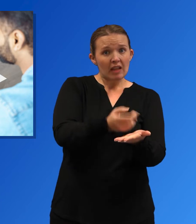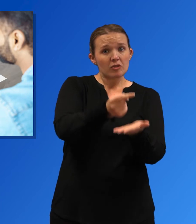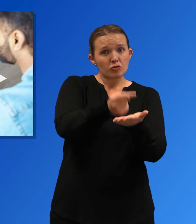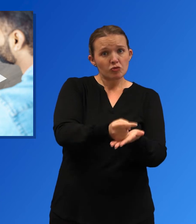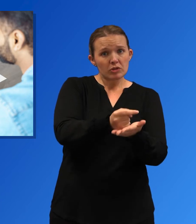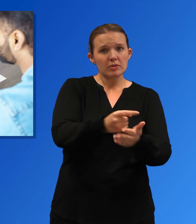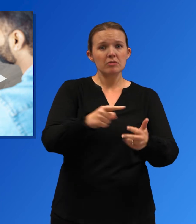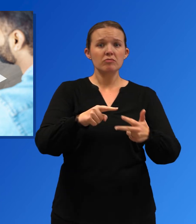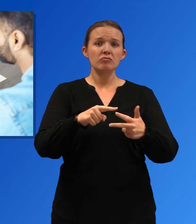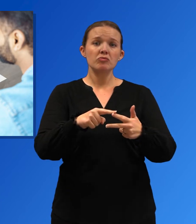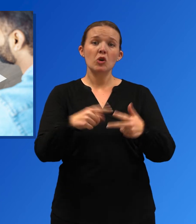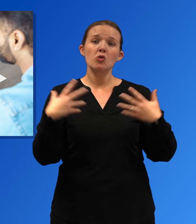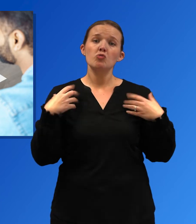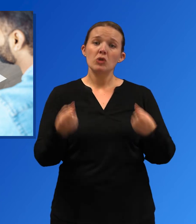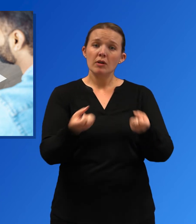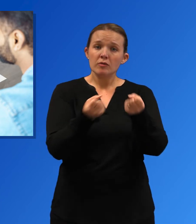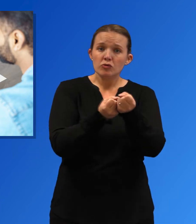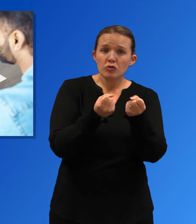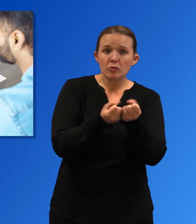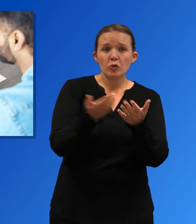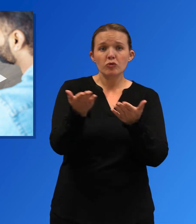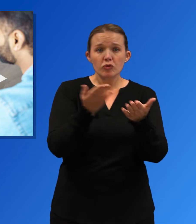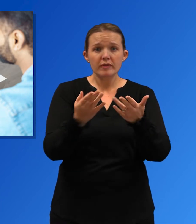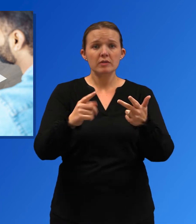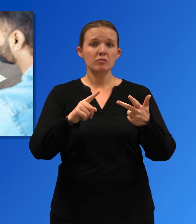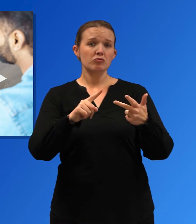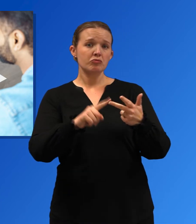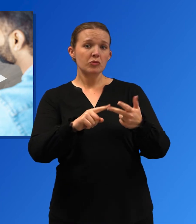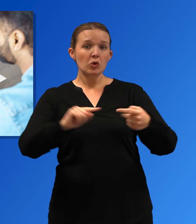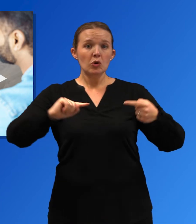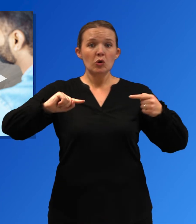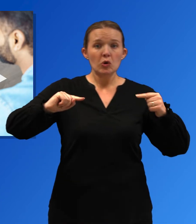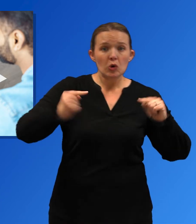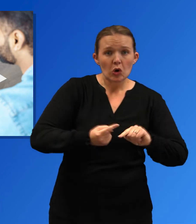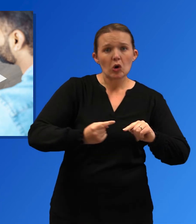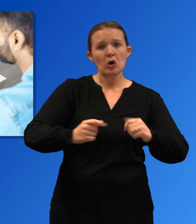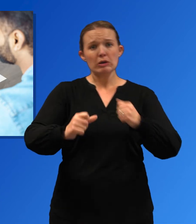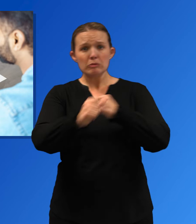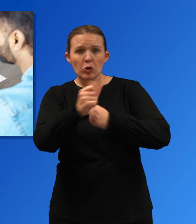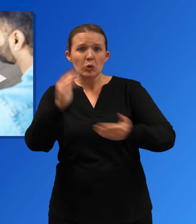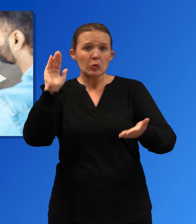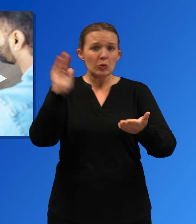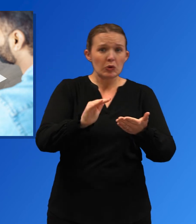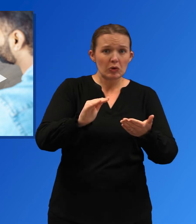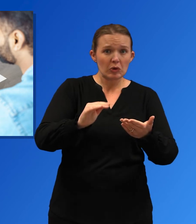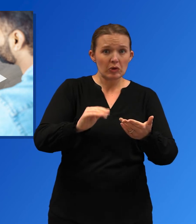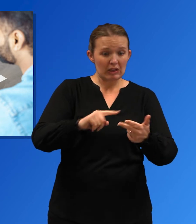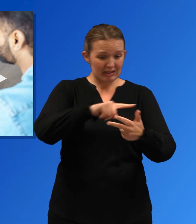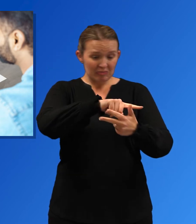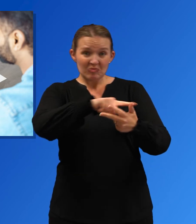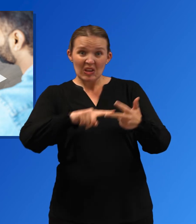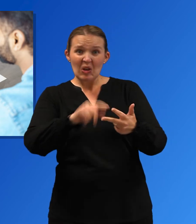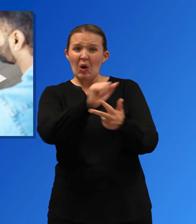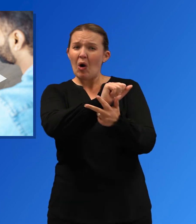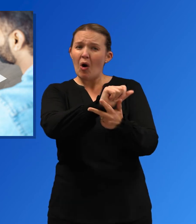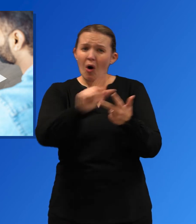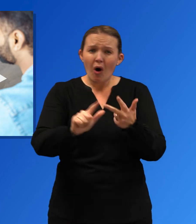Improving access to treatment, recovery support services, and harm reduction strategies,